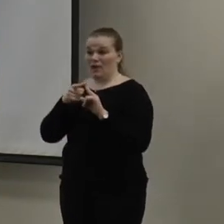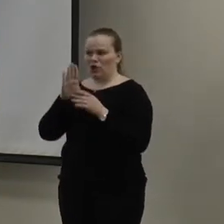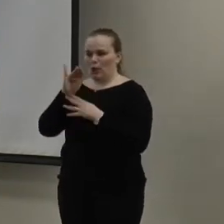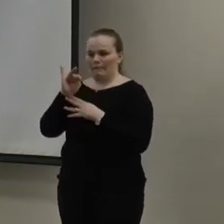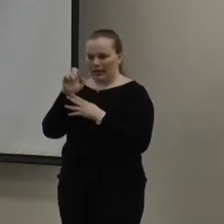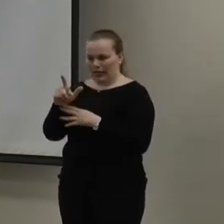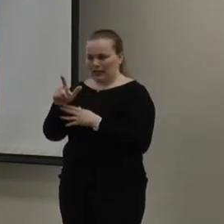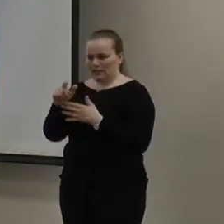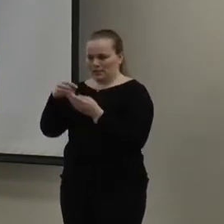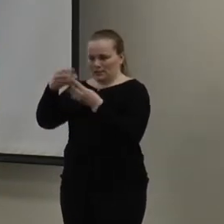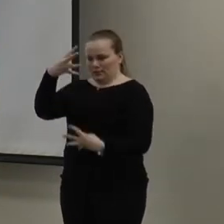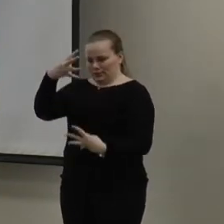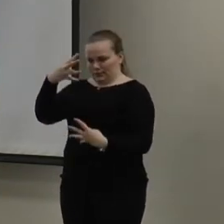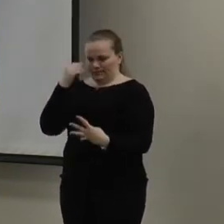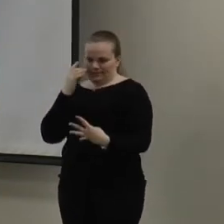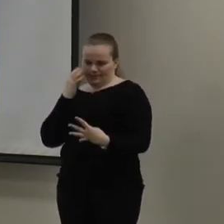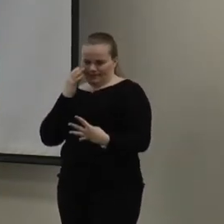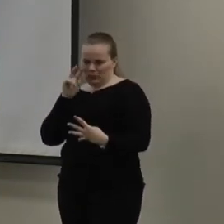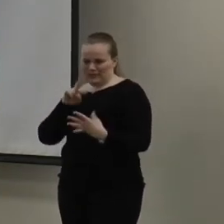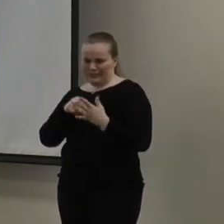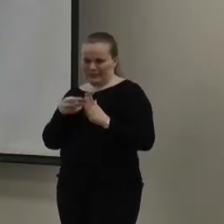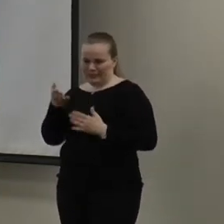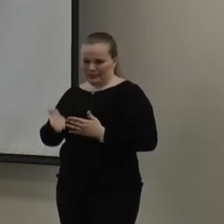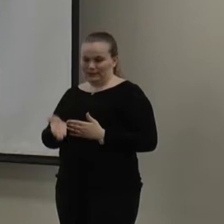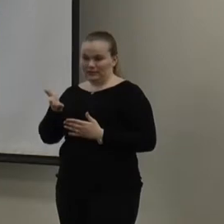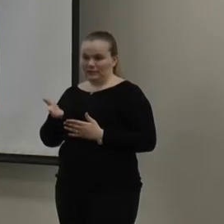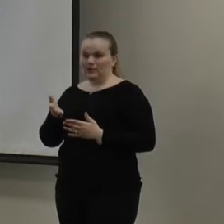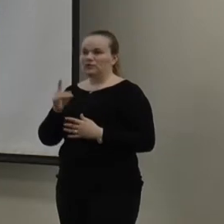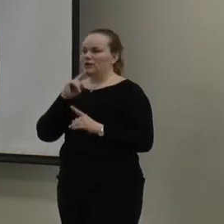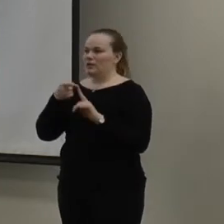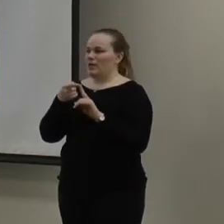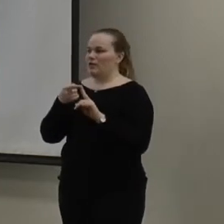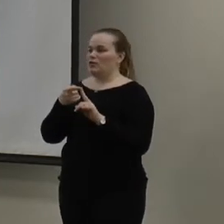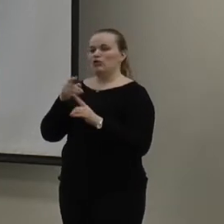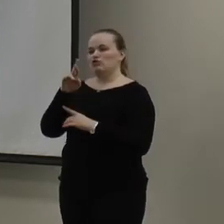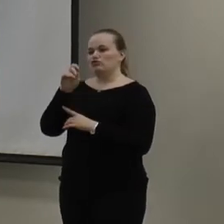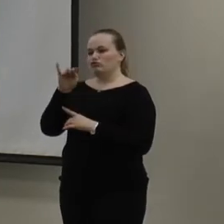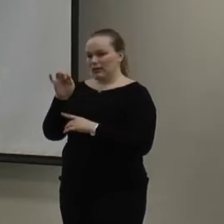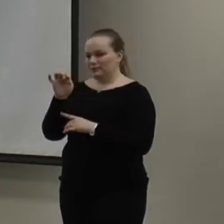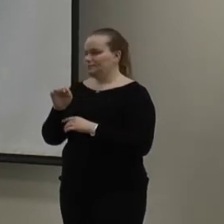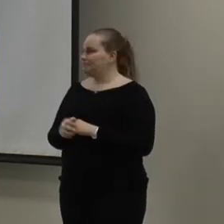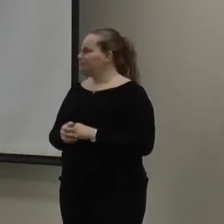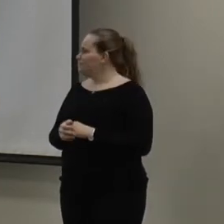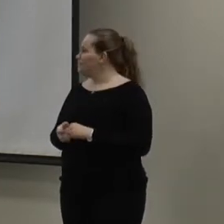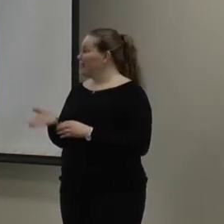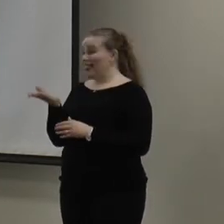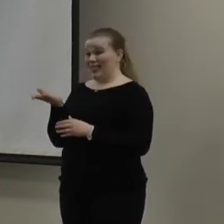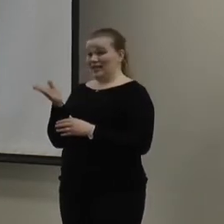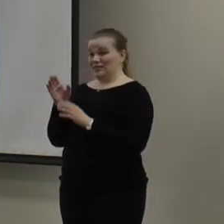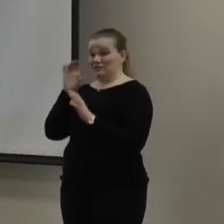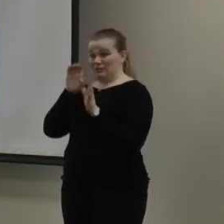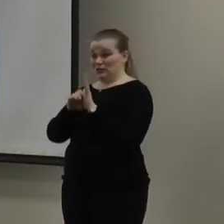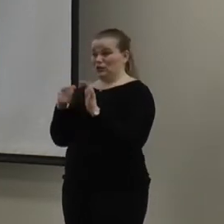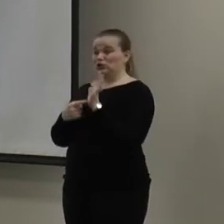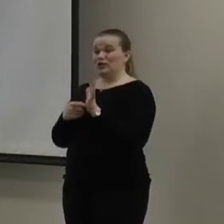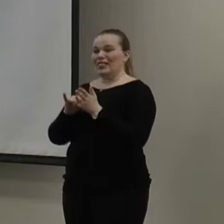out how you're using your energy and what it's composed of, we're going to talk about finding your base load and your rate. And this graphic here is interesting because it's